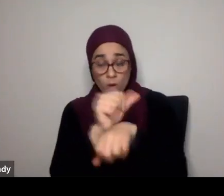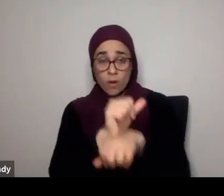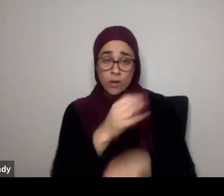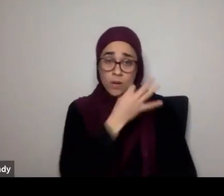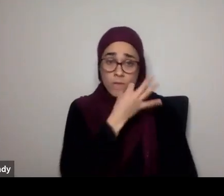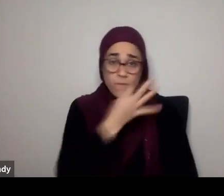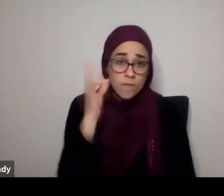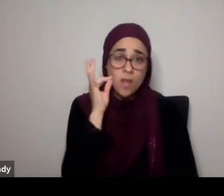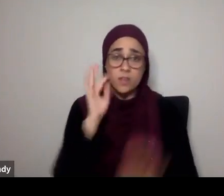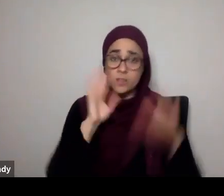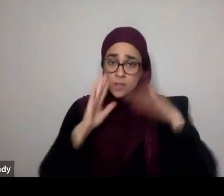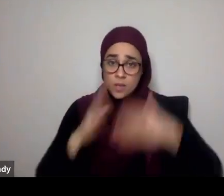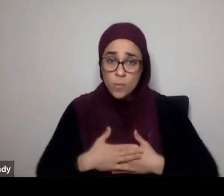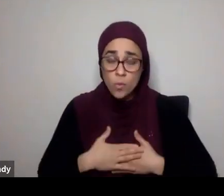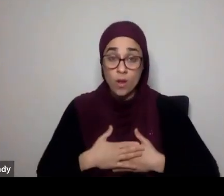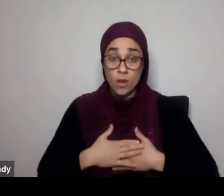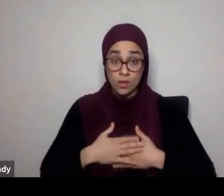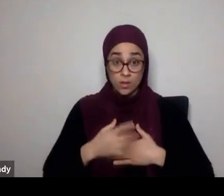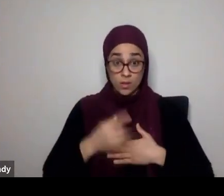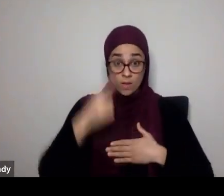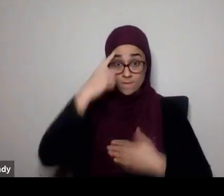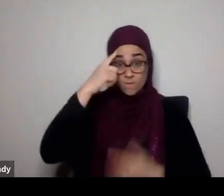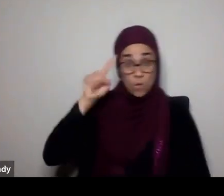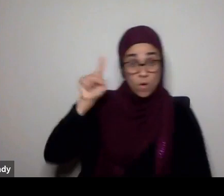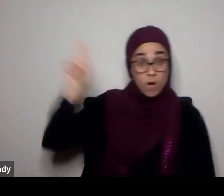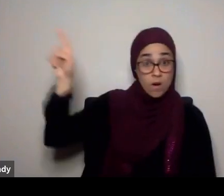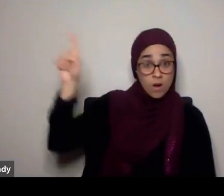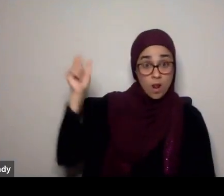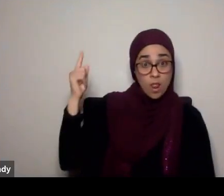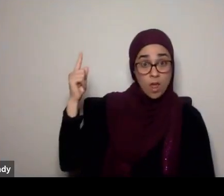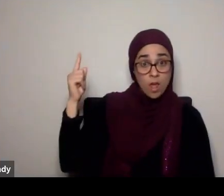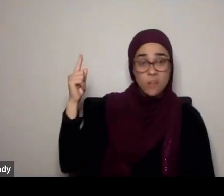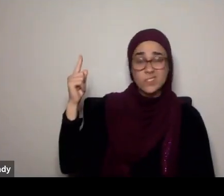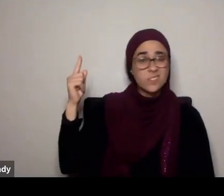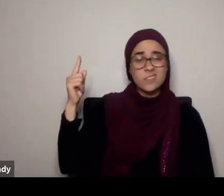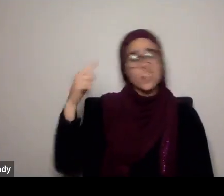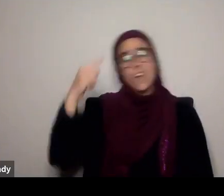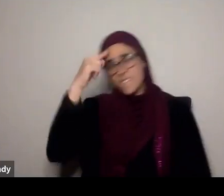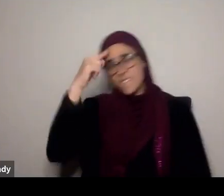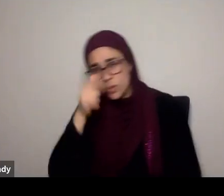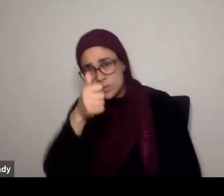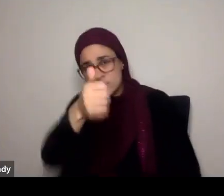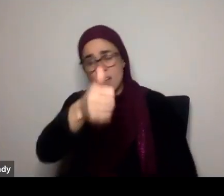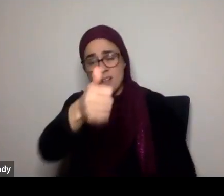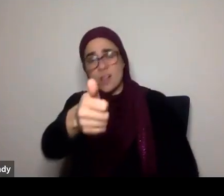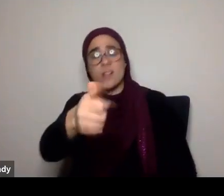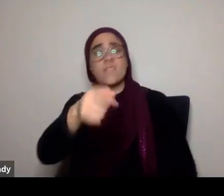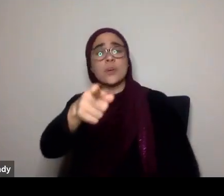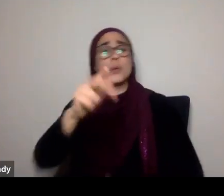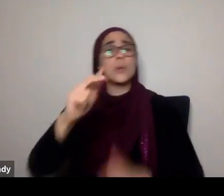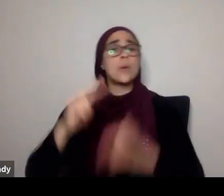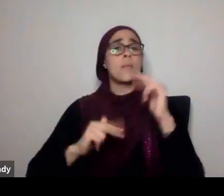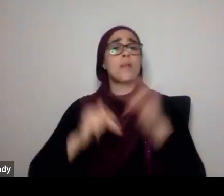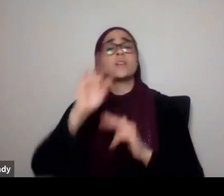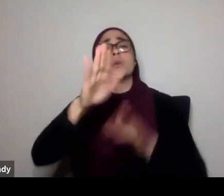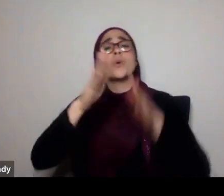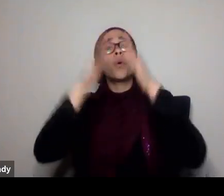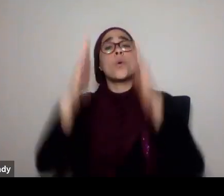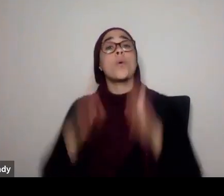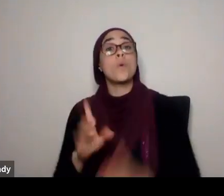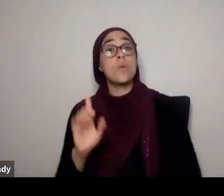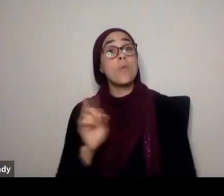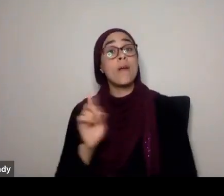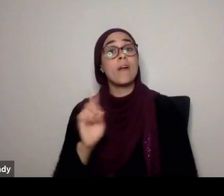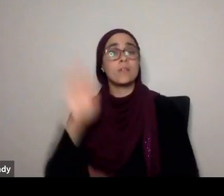it's not because He needs it, it's for you. That's you building your eternal home with Allah in Jannah. You decide the quality,